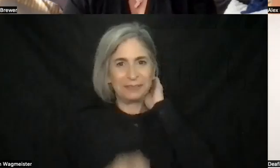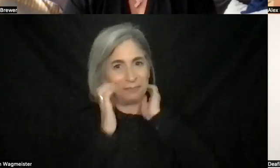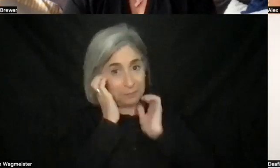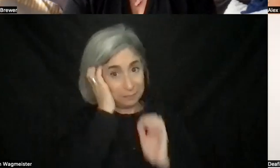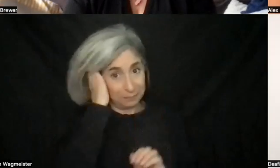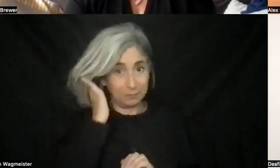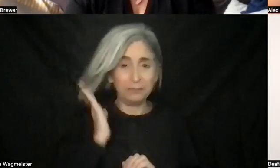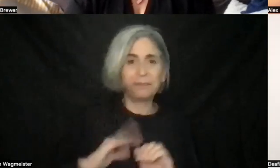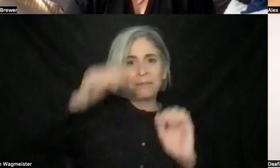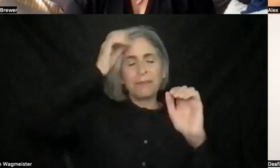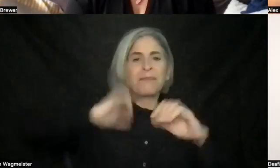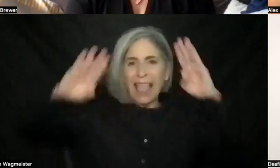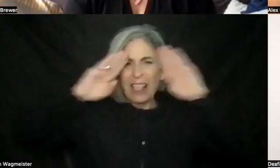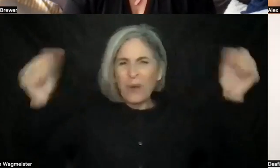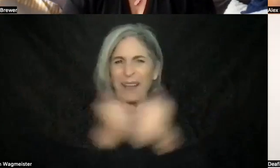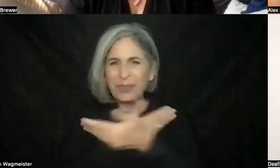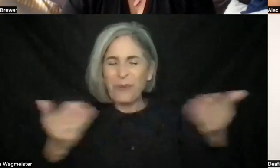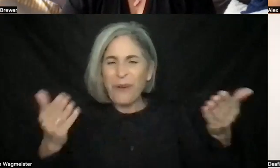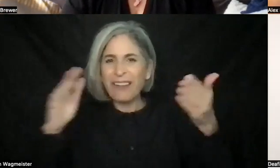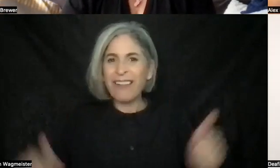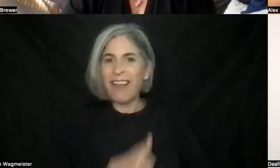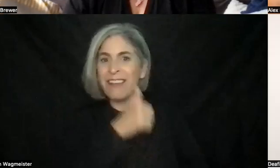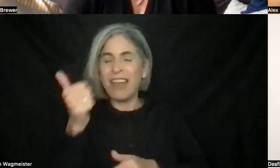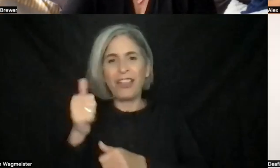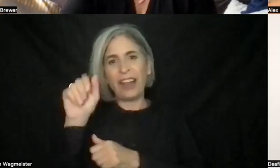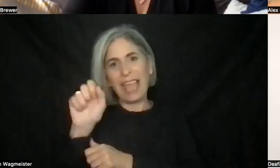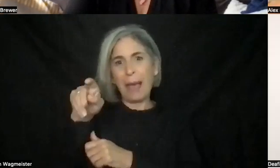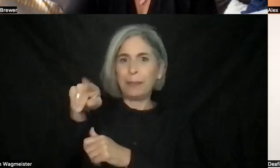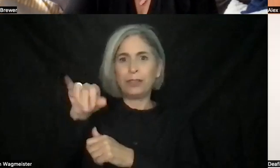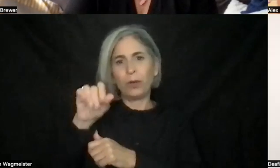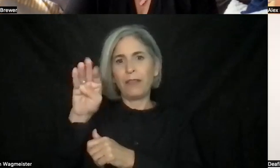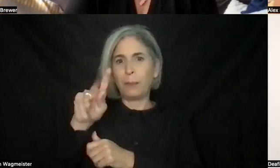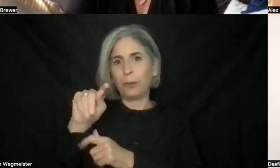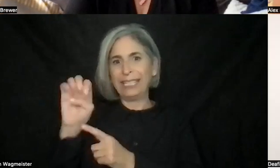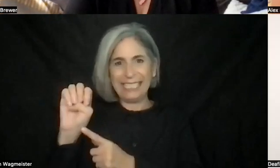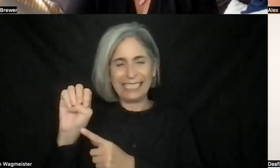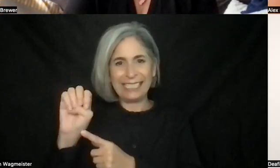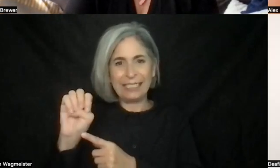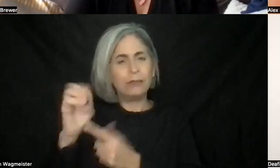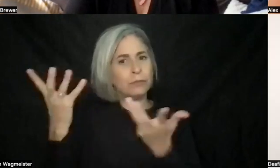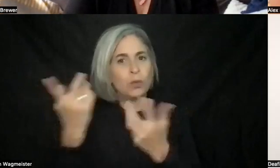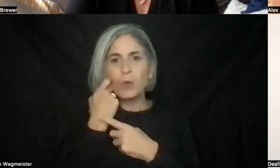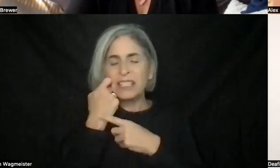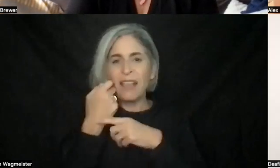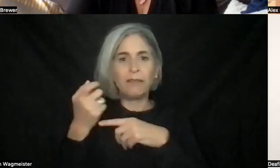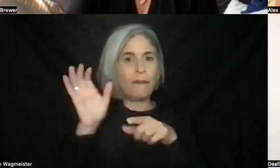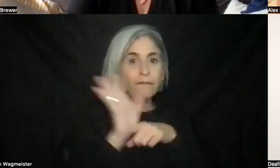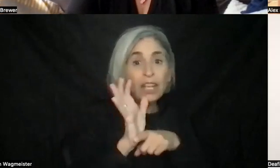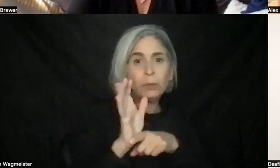Hello, everyone, and welcome to another episode of The Breeze, Breezeway Productions The Breeze, where we bring you the latest in independent films and film festival news. And we're happy to